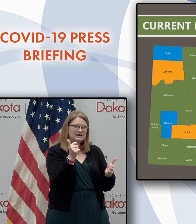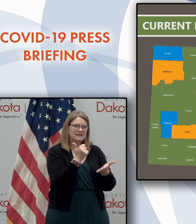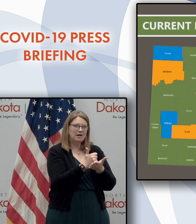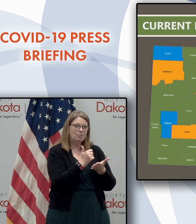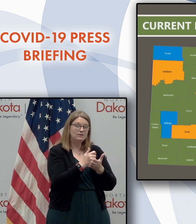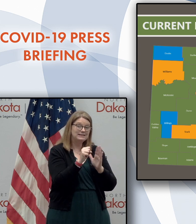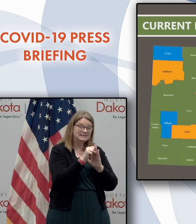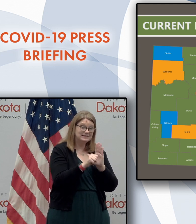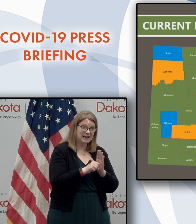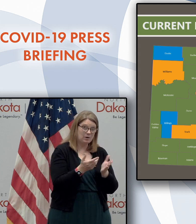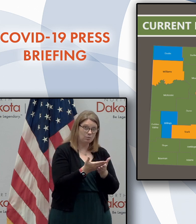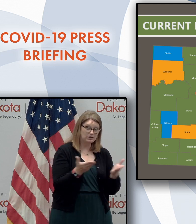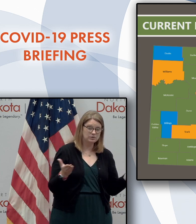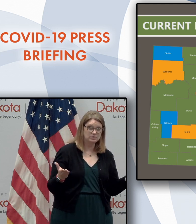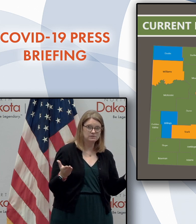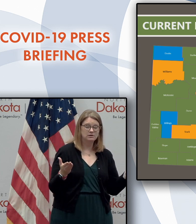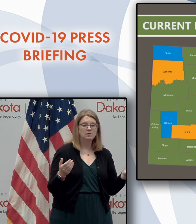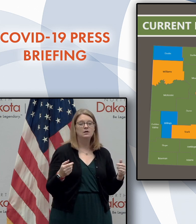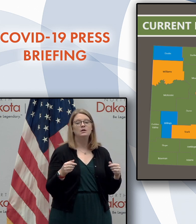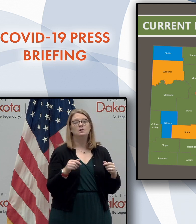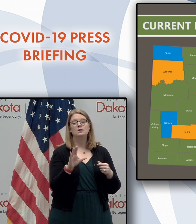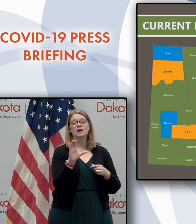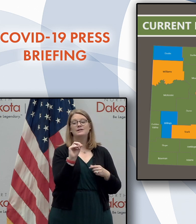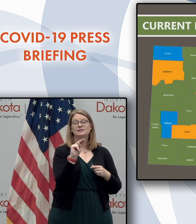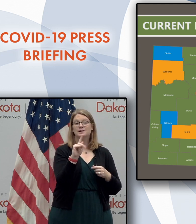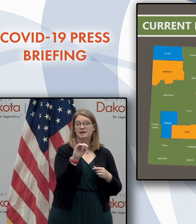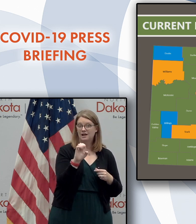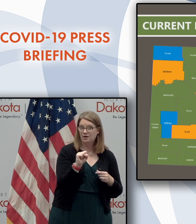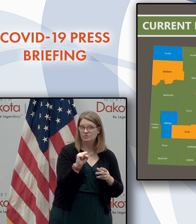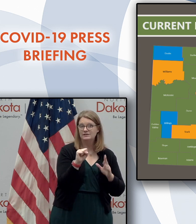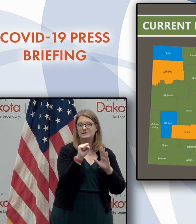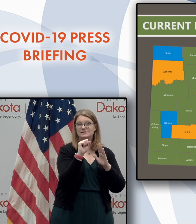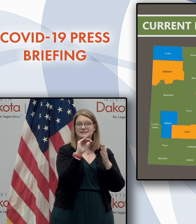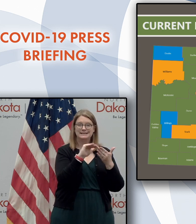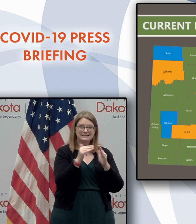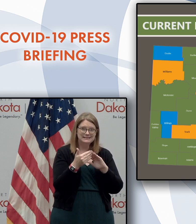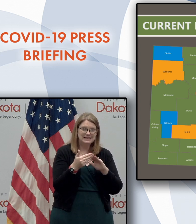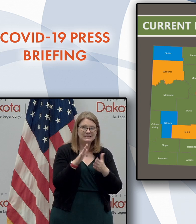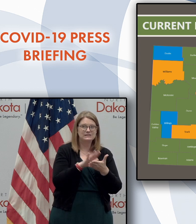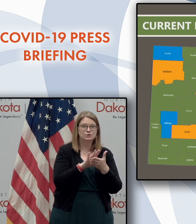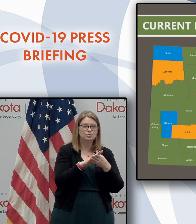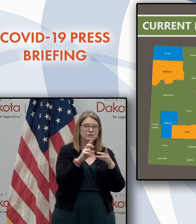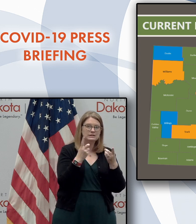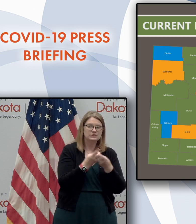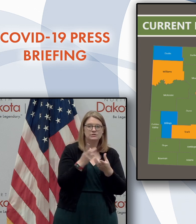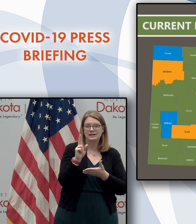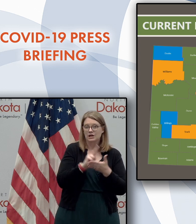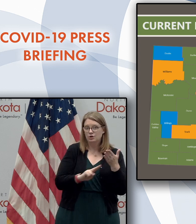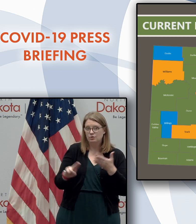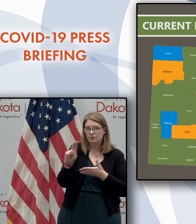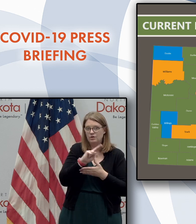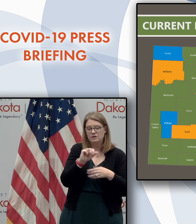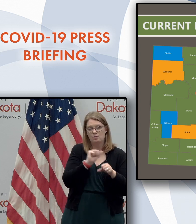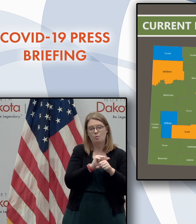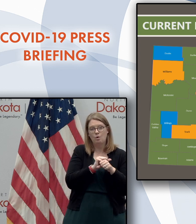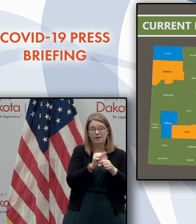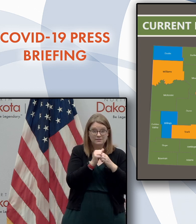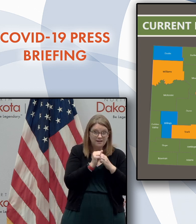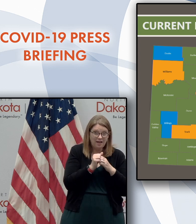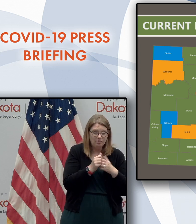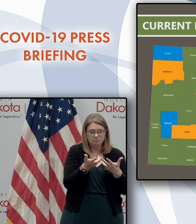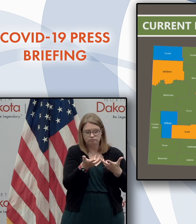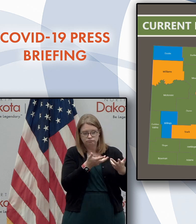resources. So as the counties and the cities and the school districts and the universities in these communities work together with their